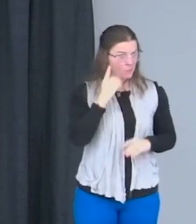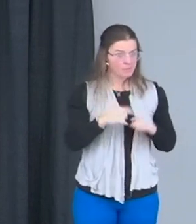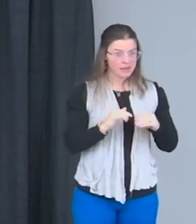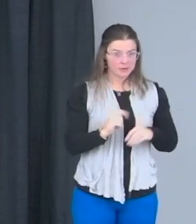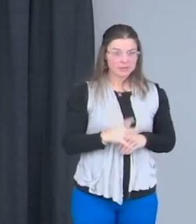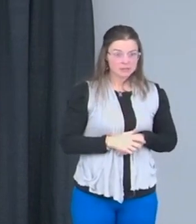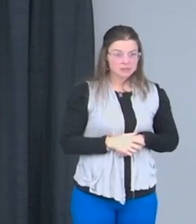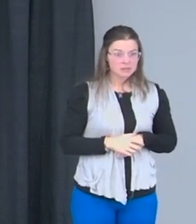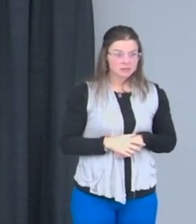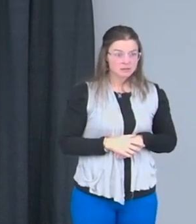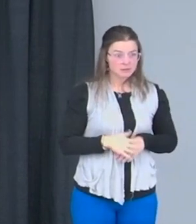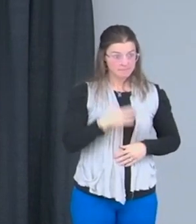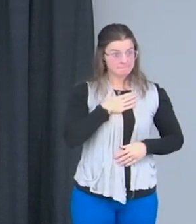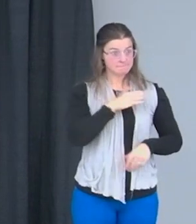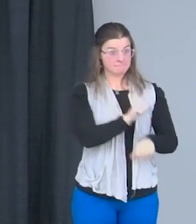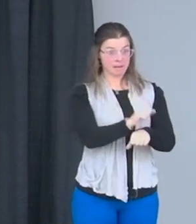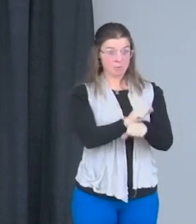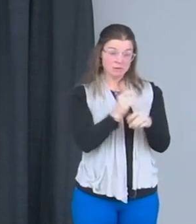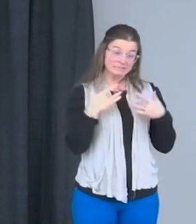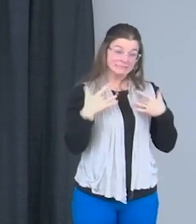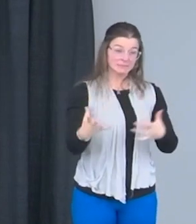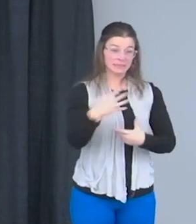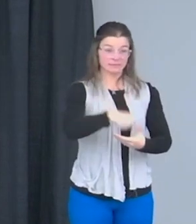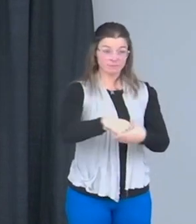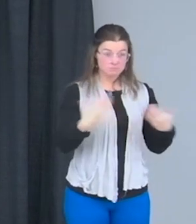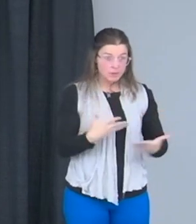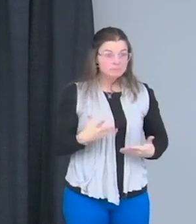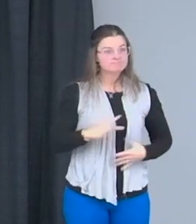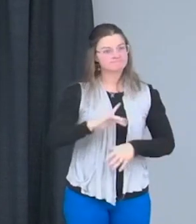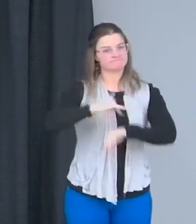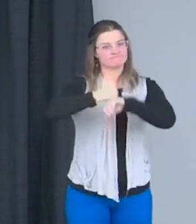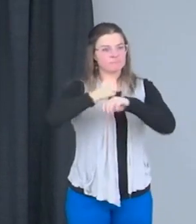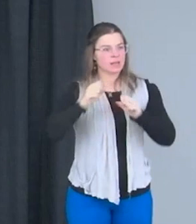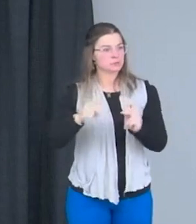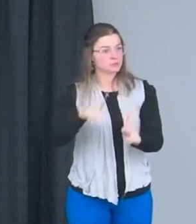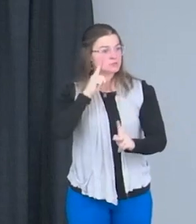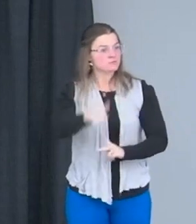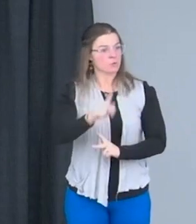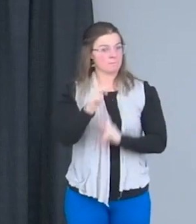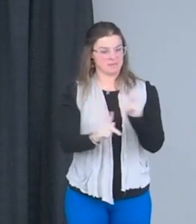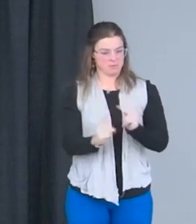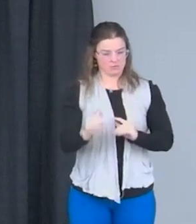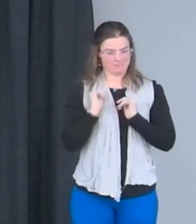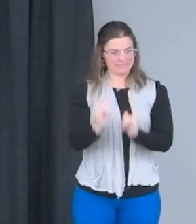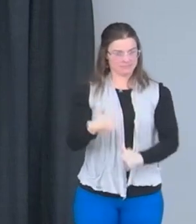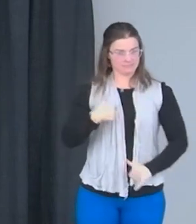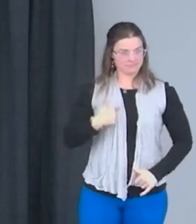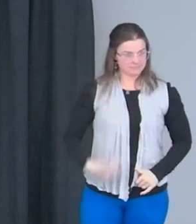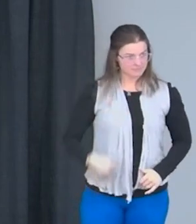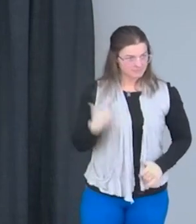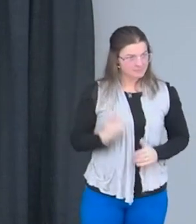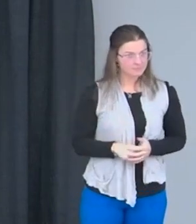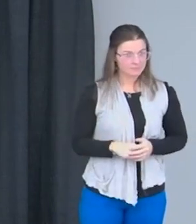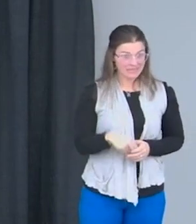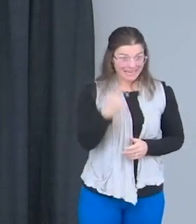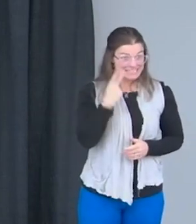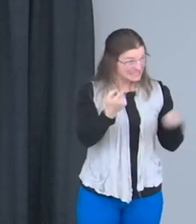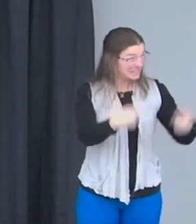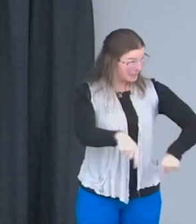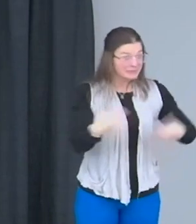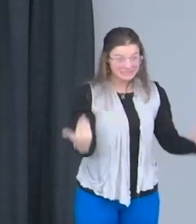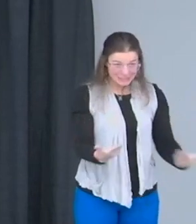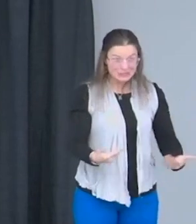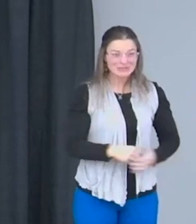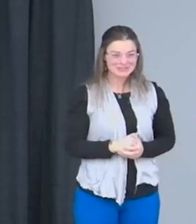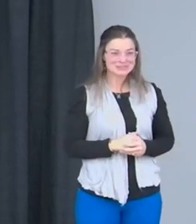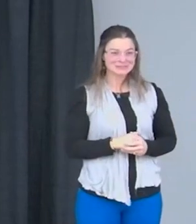A lot of my work is trying to create opportunities for individuals and communities that I represent and I see that being done a lot here. So I just wanted